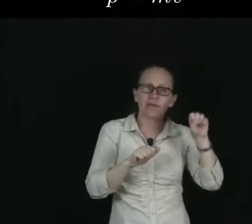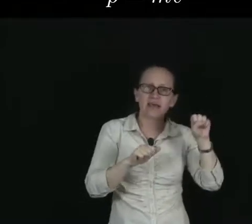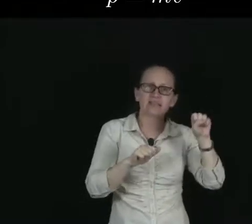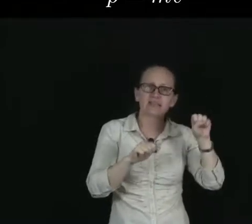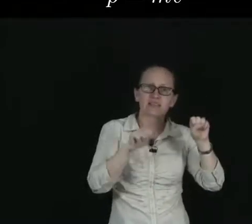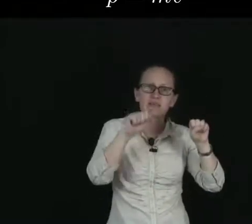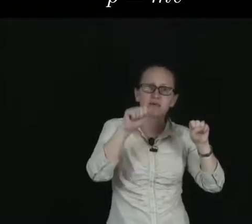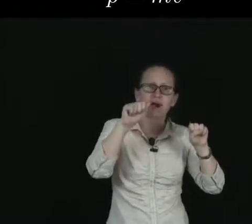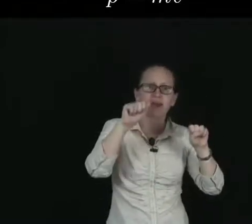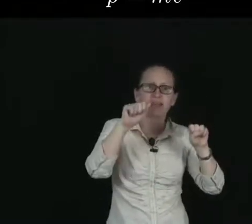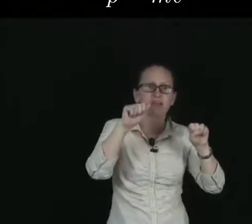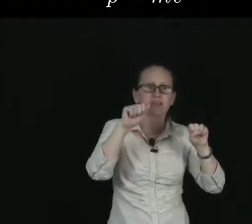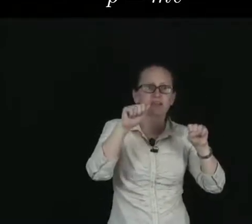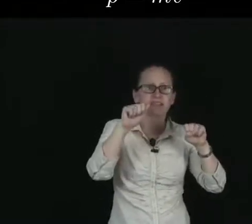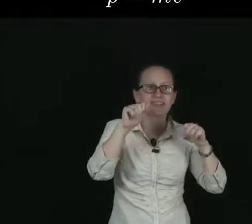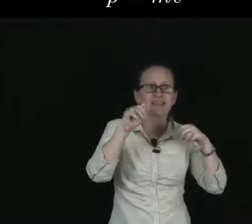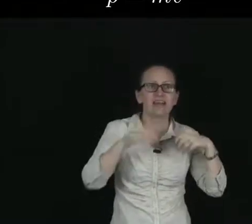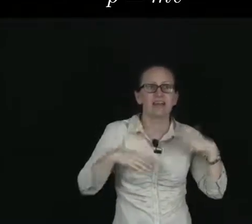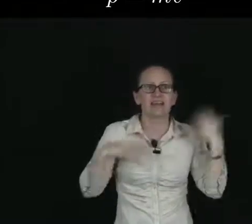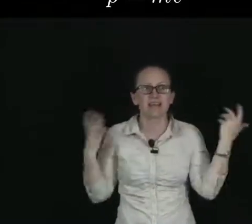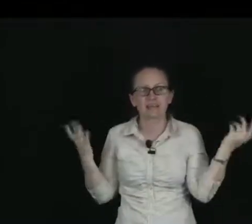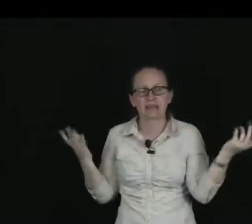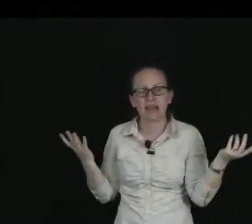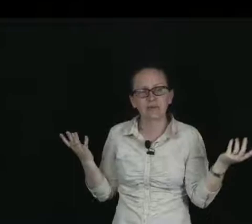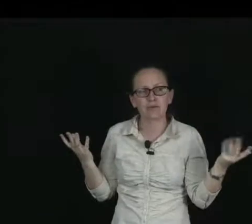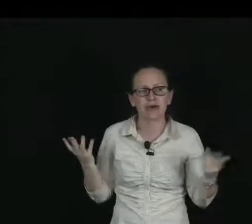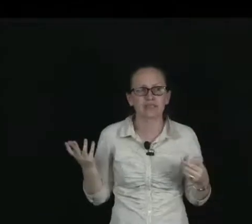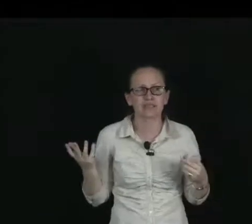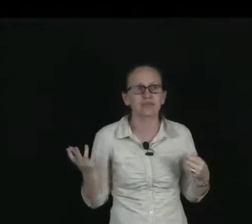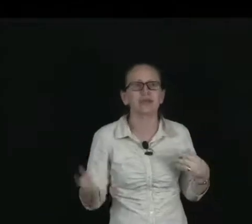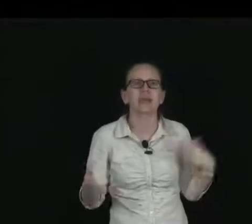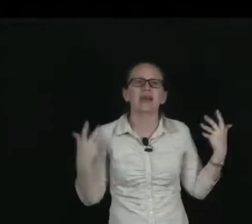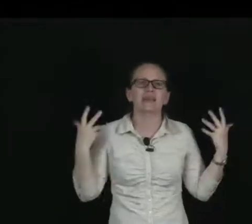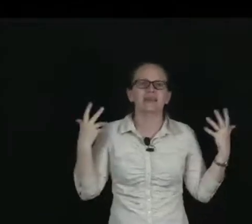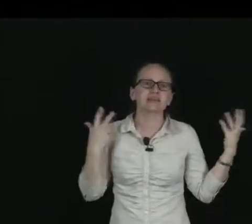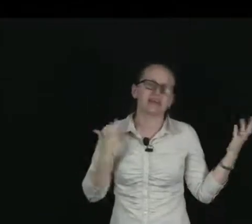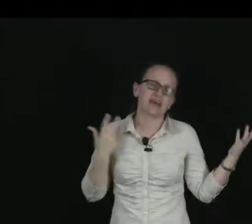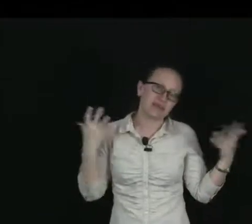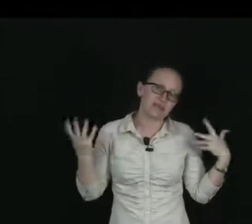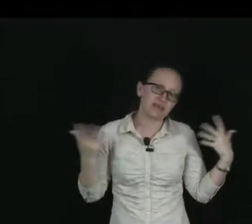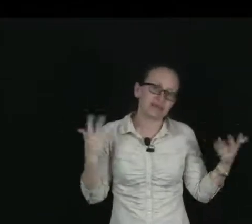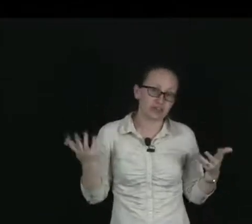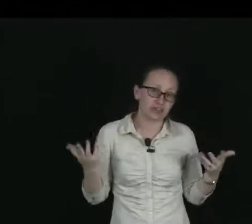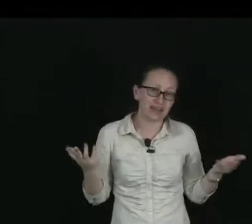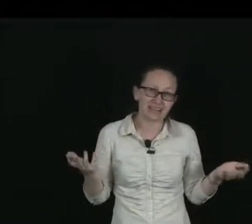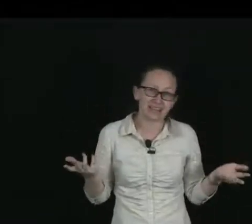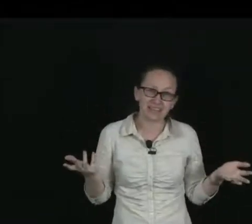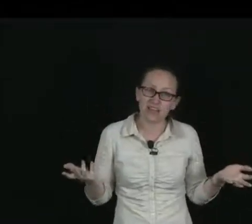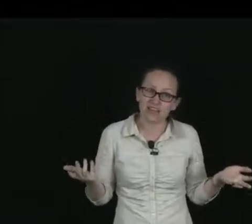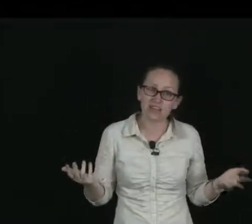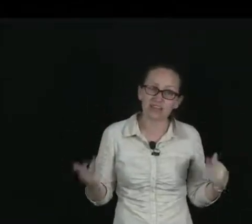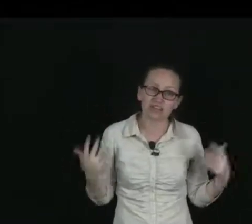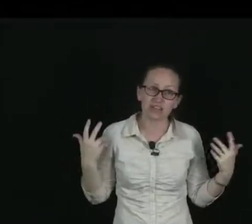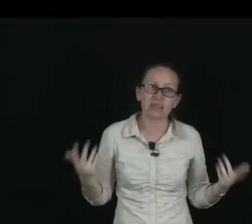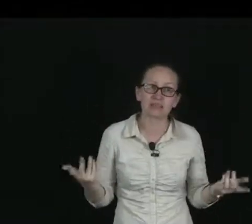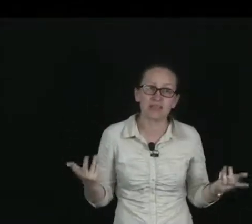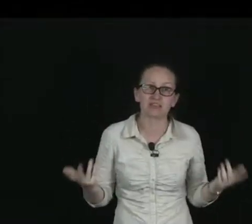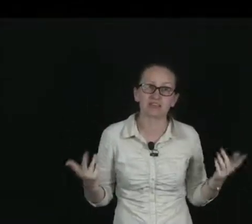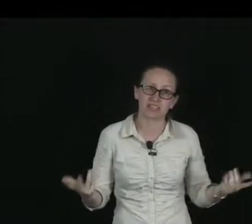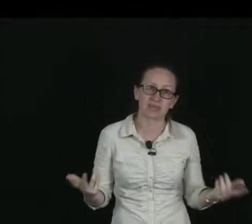mass, and so a higher velocity. And the gamma particle is electromagnetic radiation, and so it travels at the